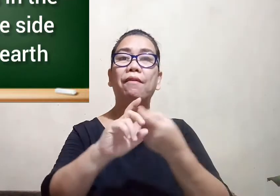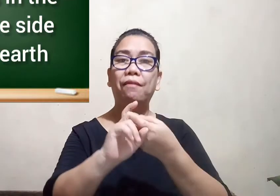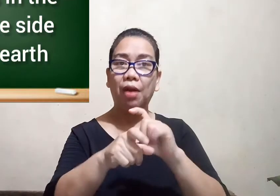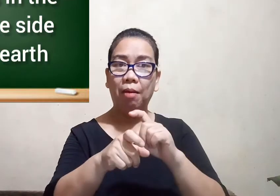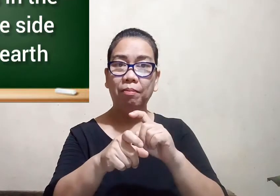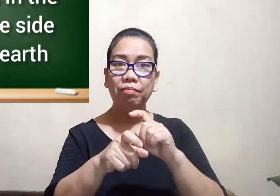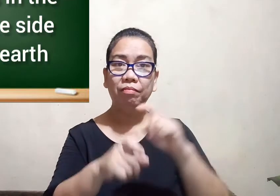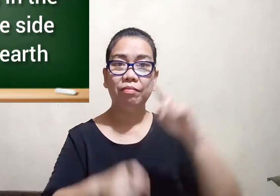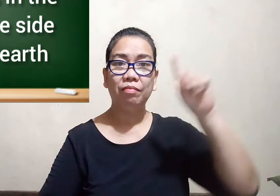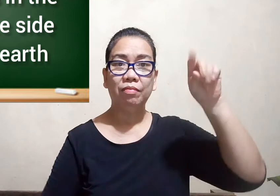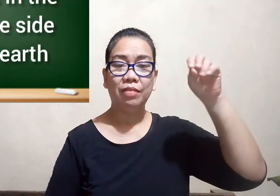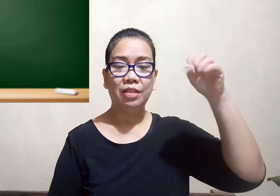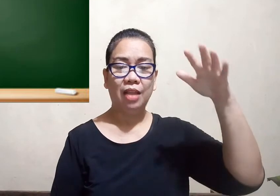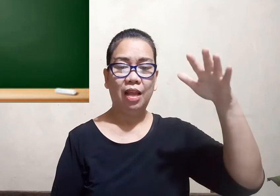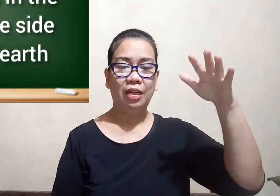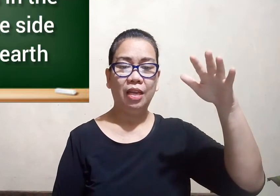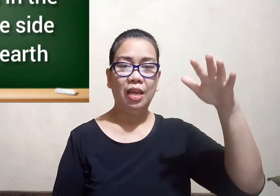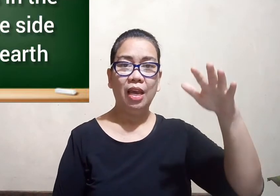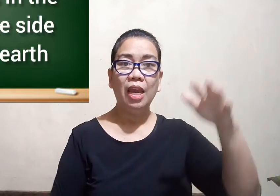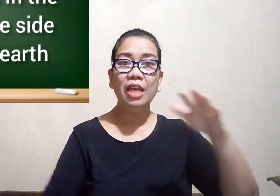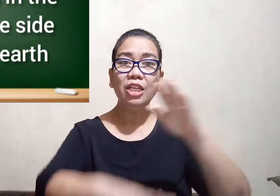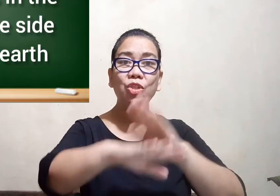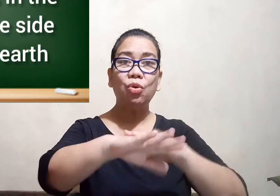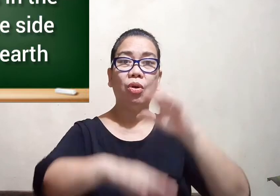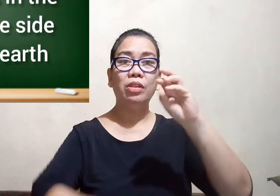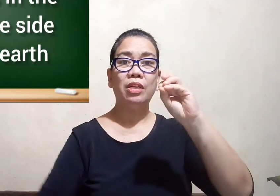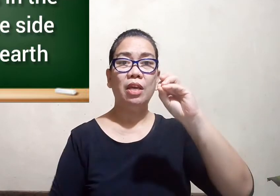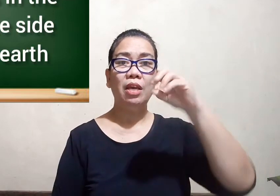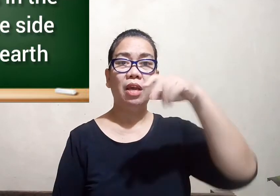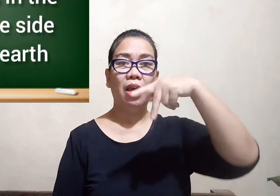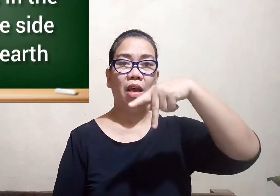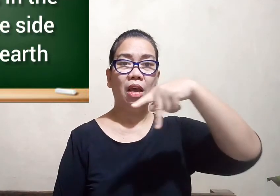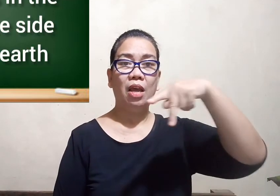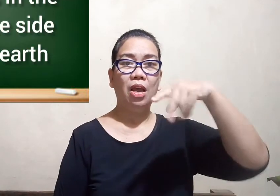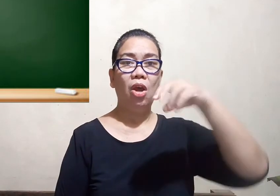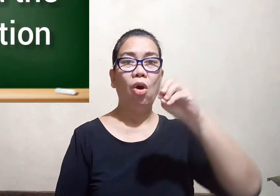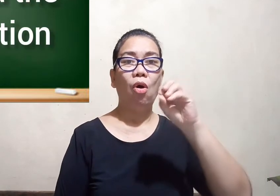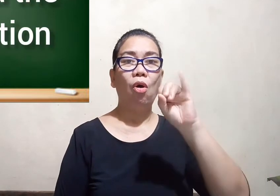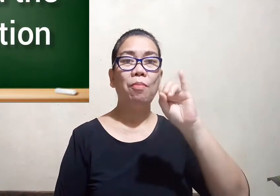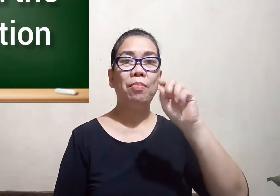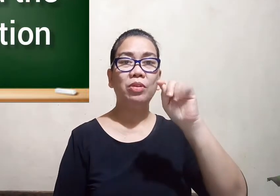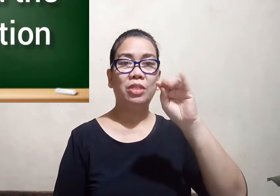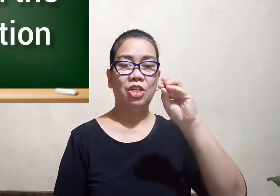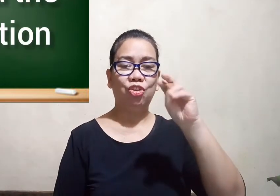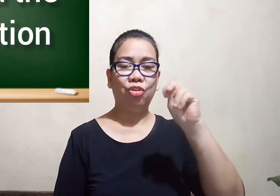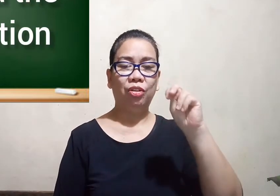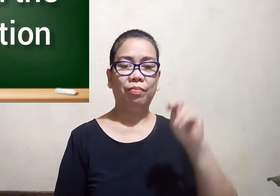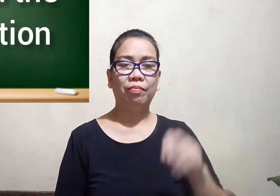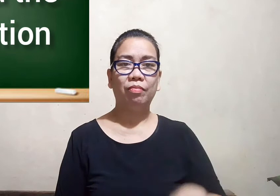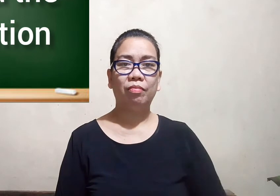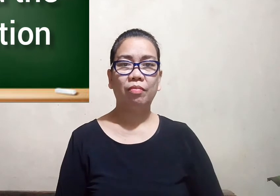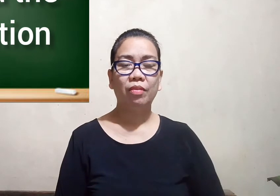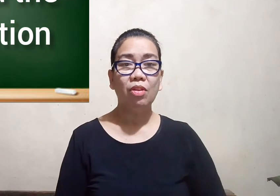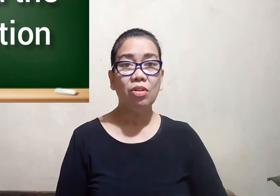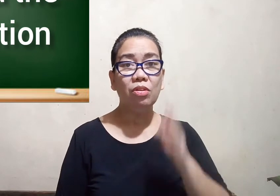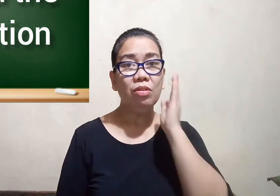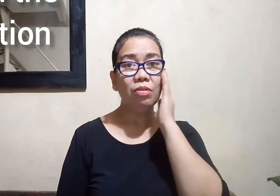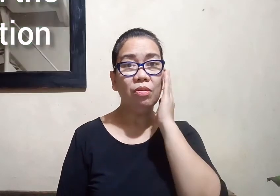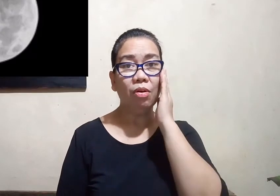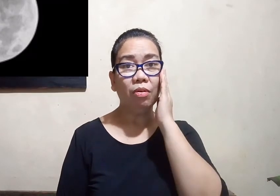from the sun it is called the opposition do you know